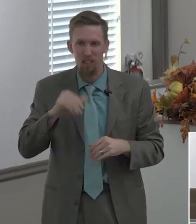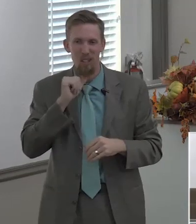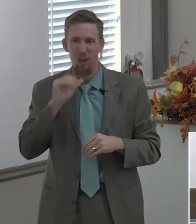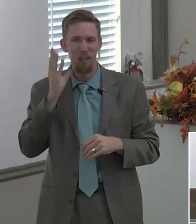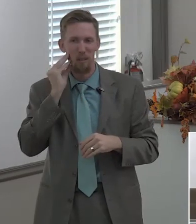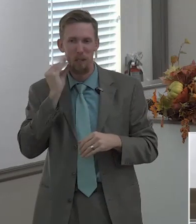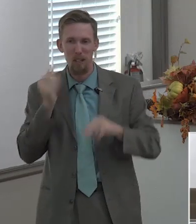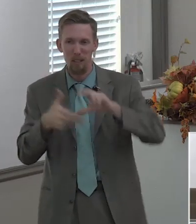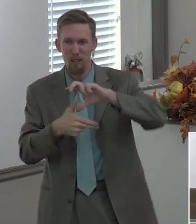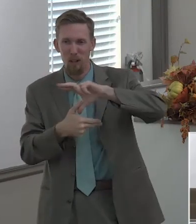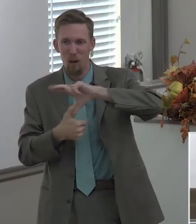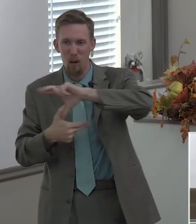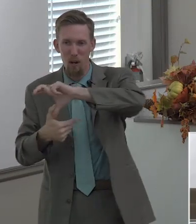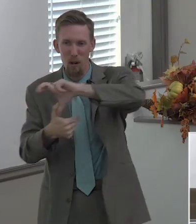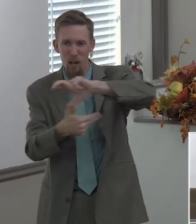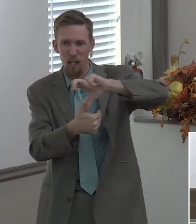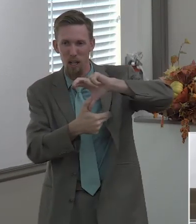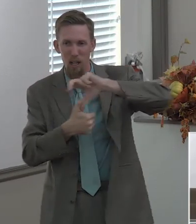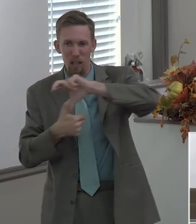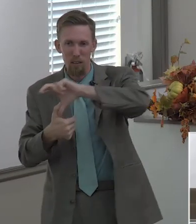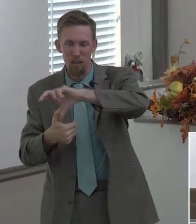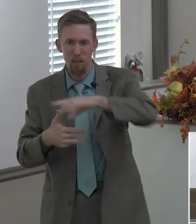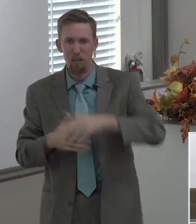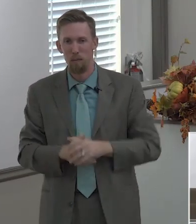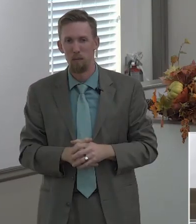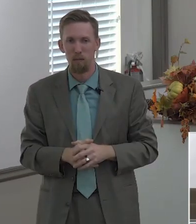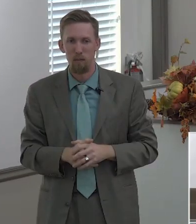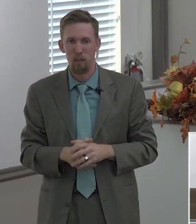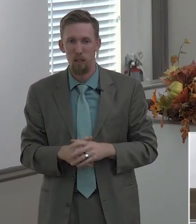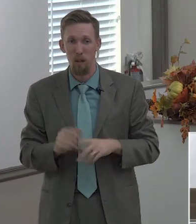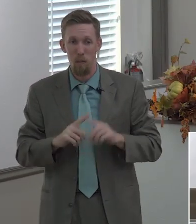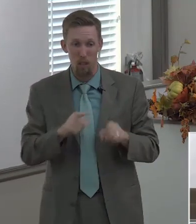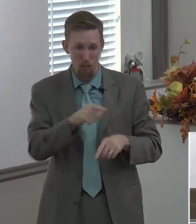things but hurricanes isn't one of them